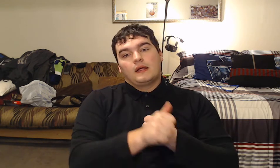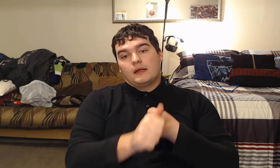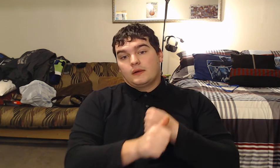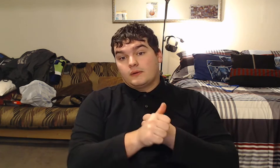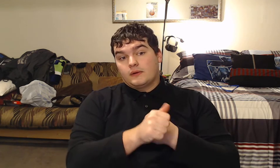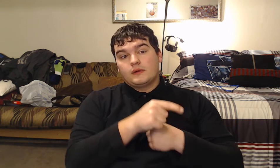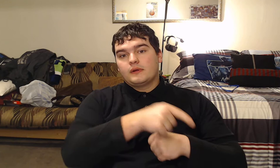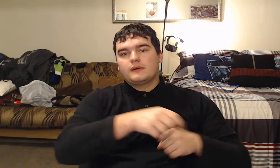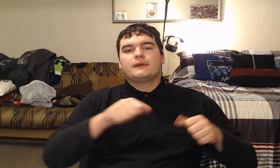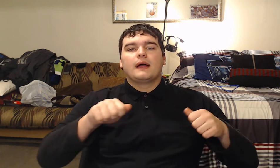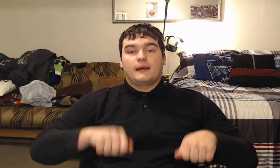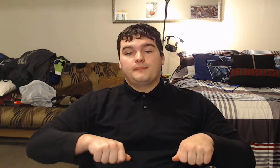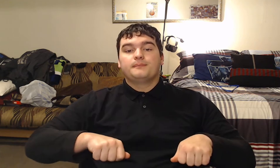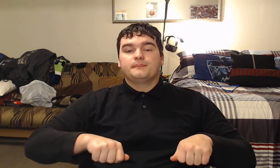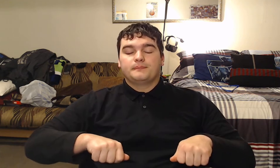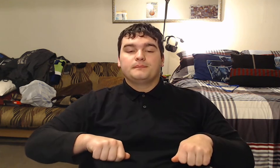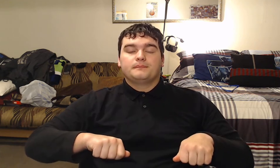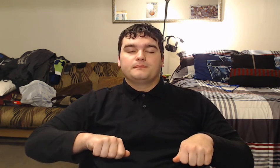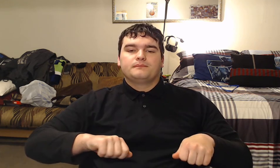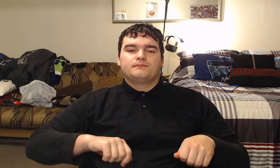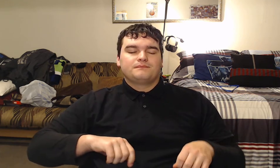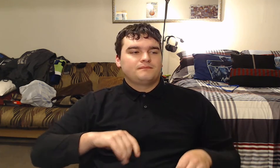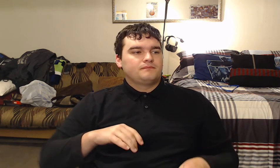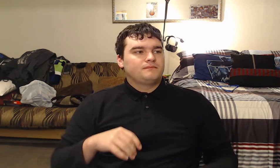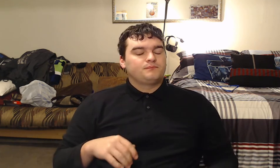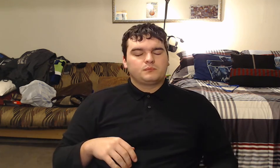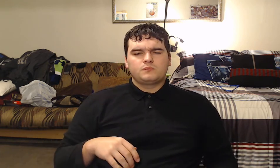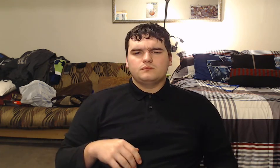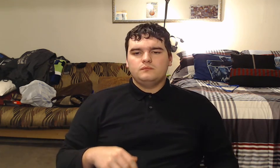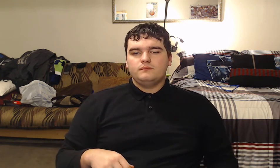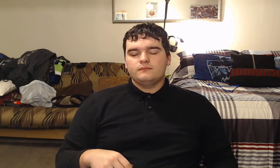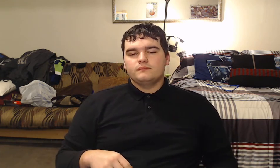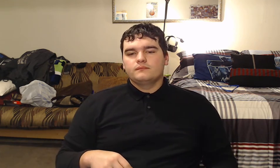Some quacks say they can cure cancer.